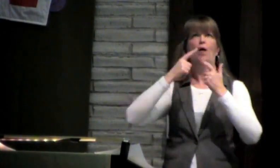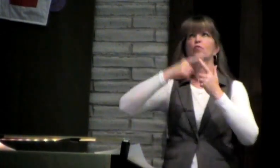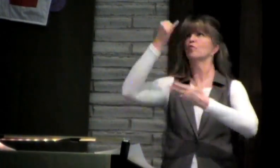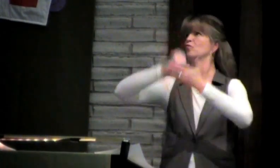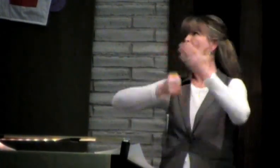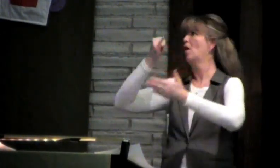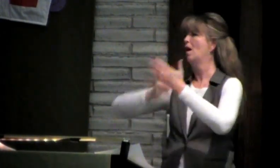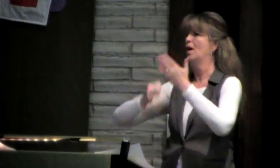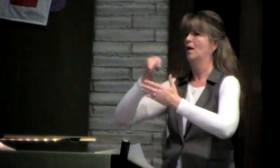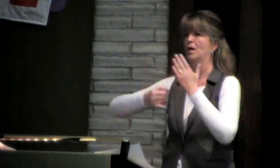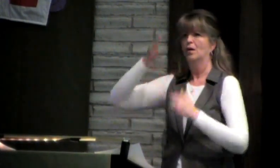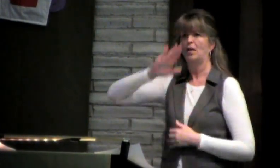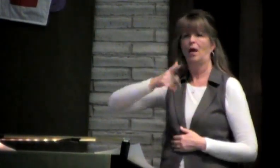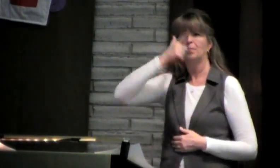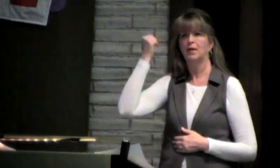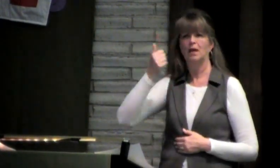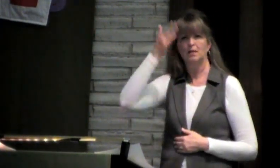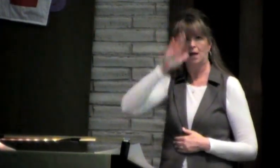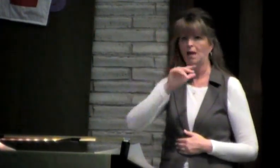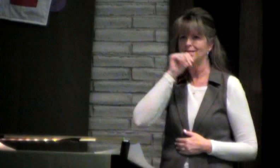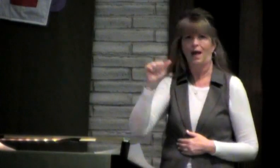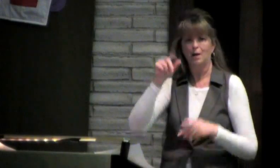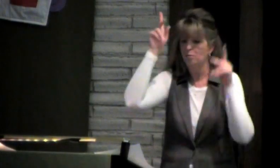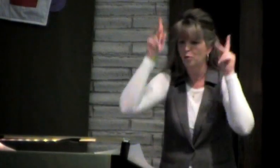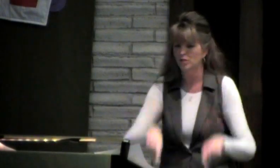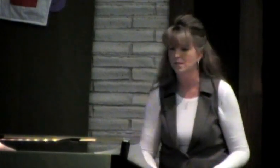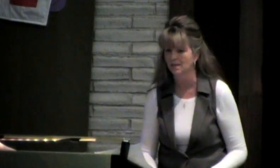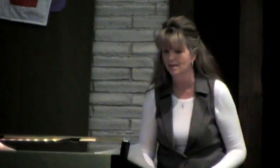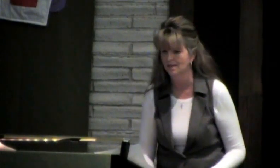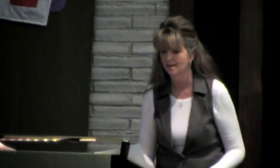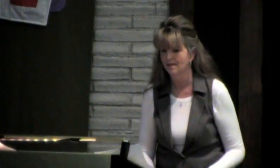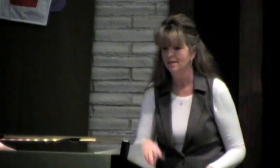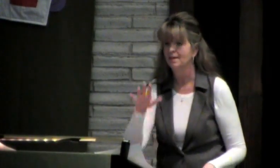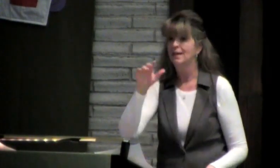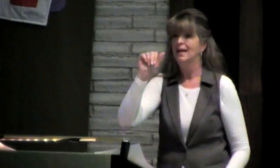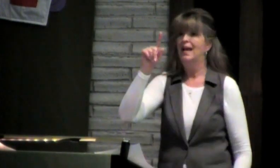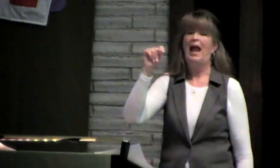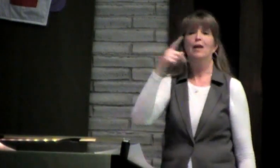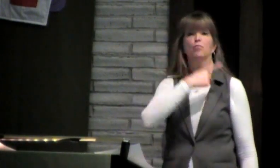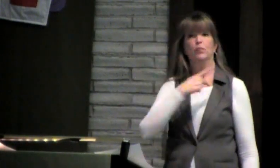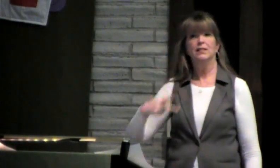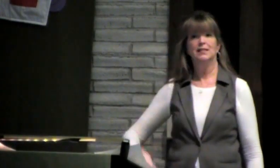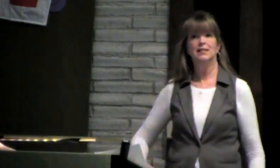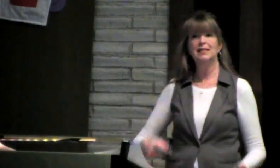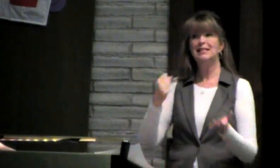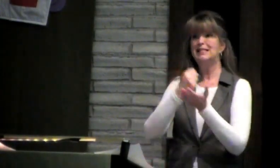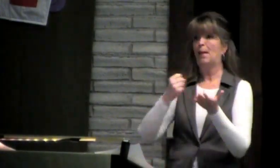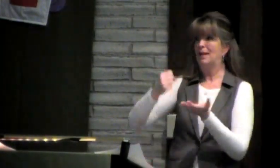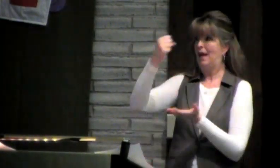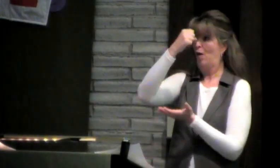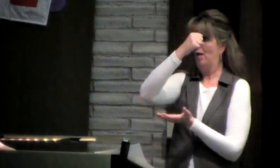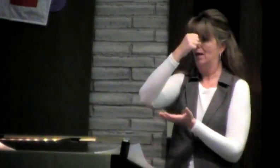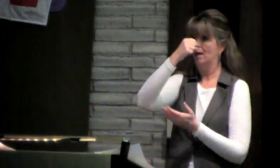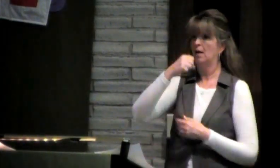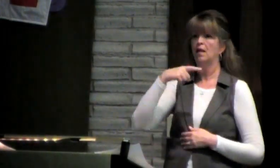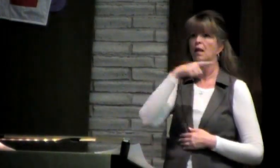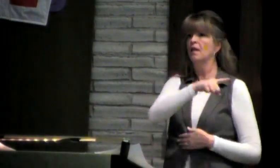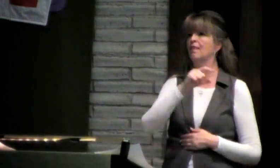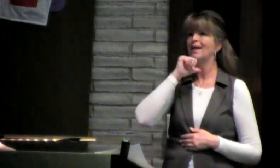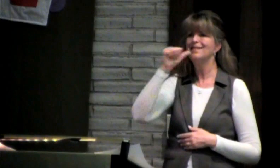And it's hard to know how to draw God. Because God is not a person. You know, at Princeton